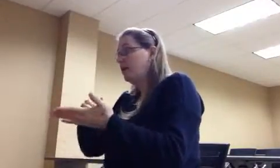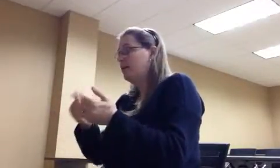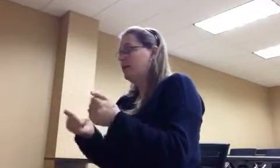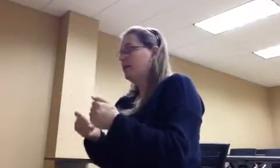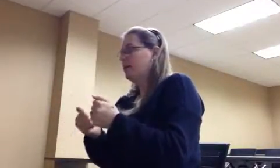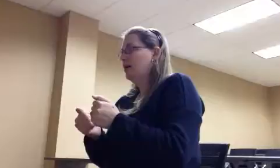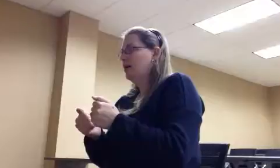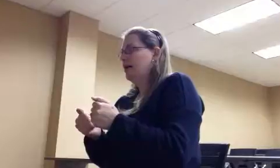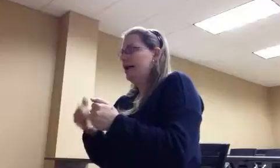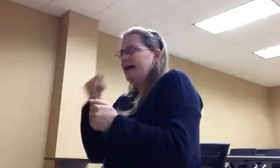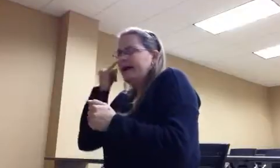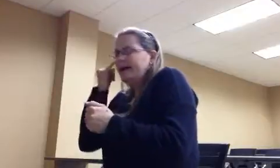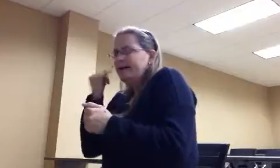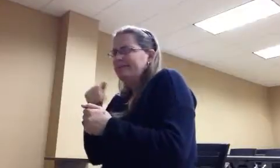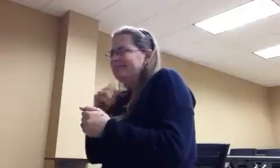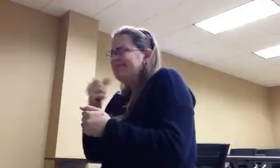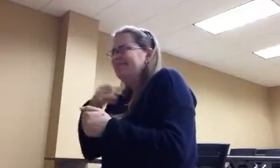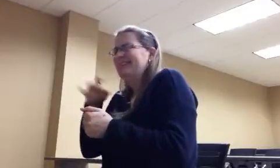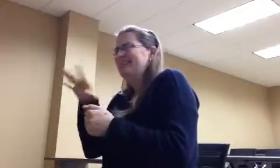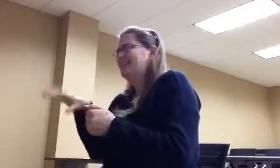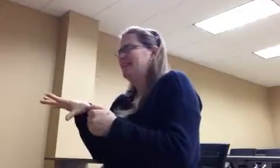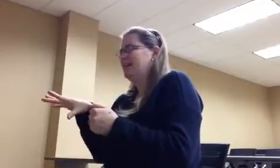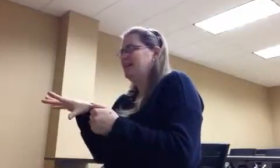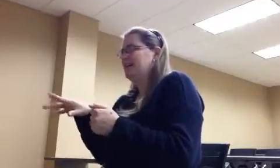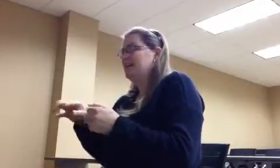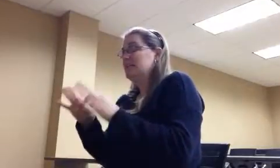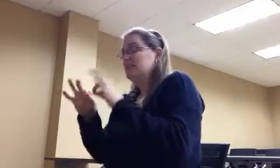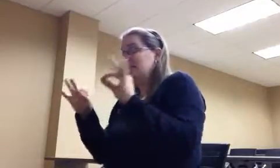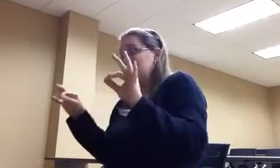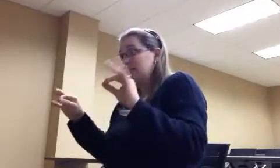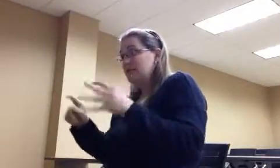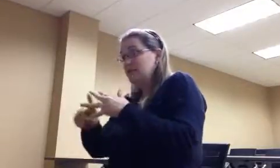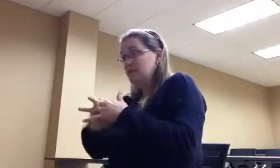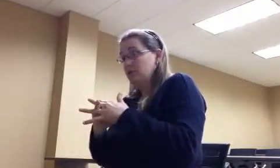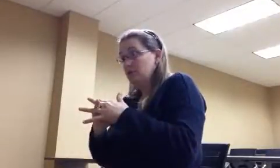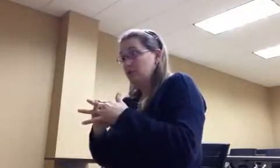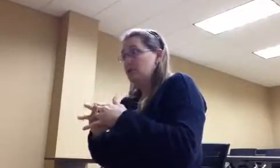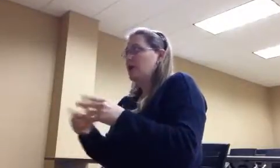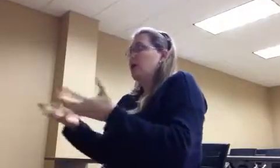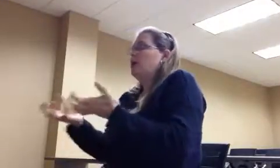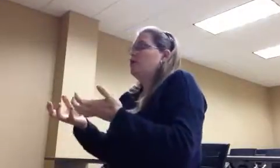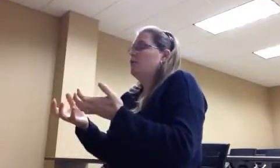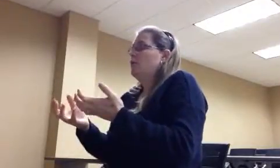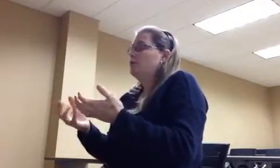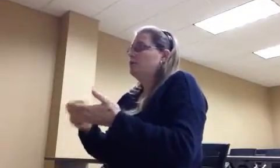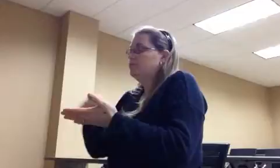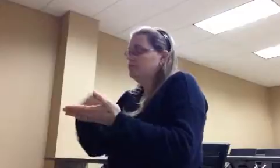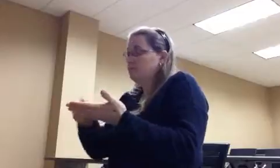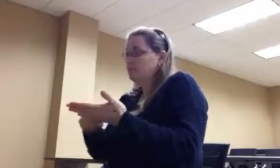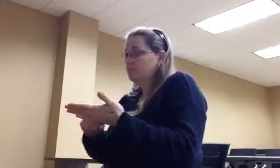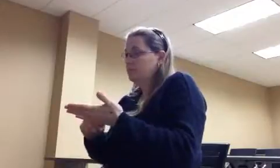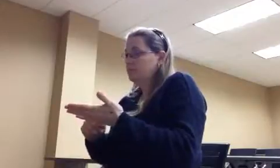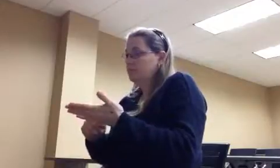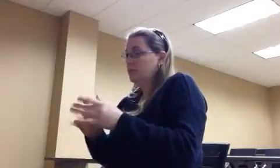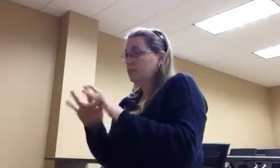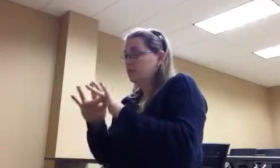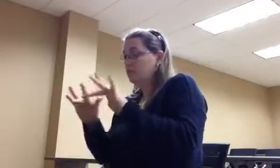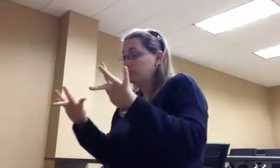If you don't like sentence starters, and you want to write it on a blank piece of paper, that's cool, too. Take your pen or pencil